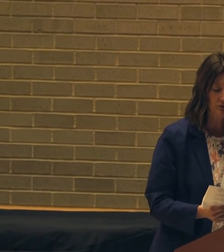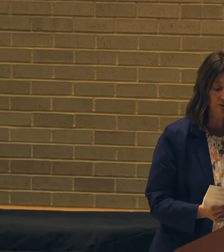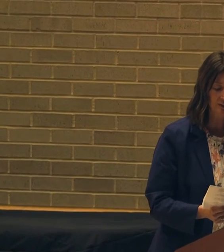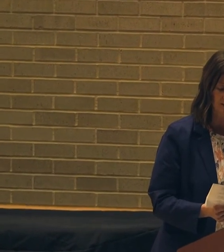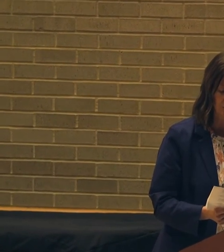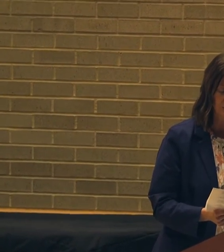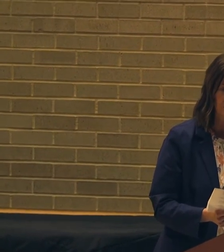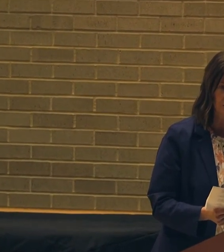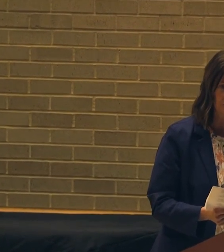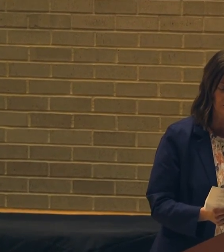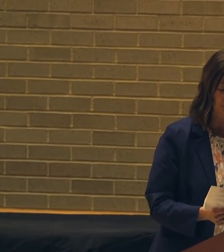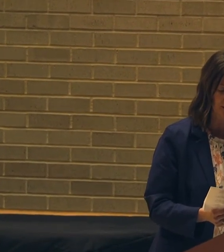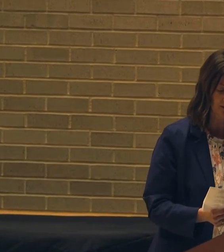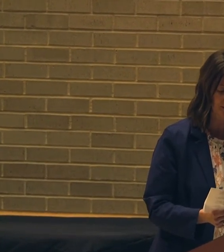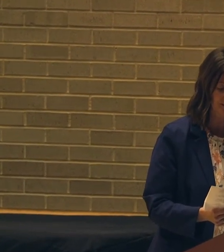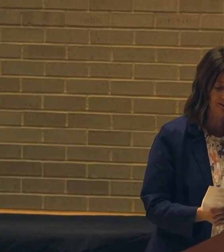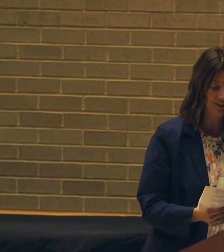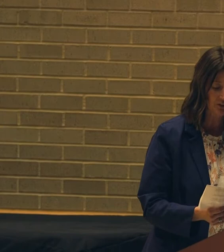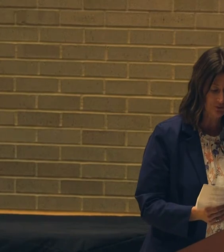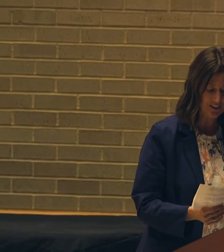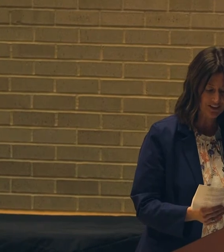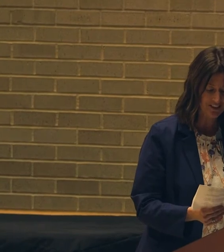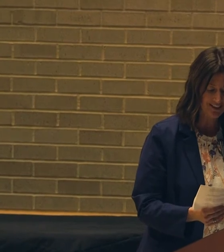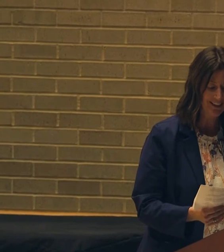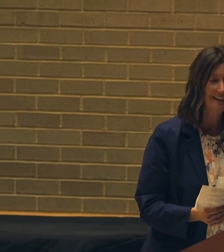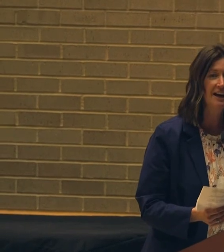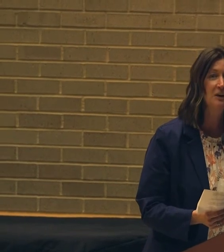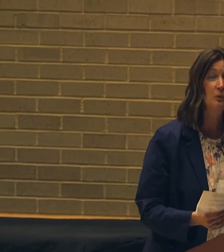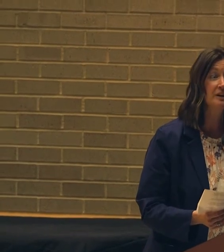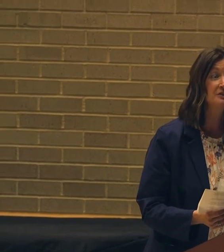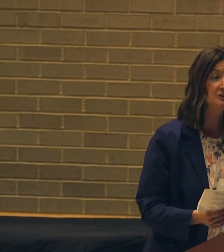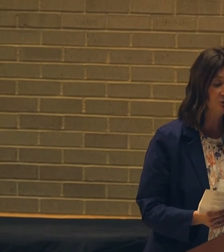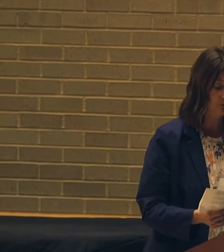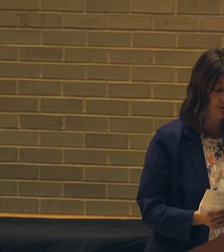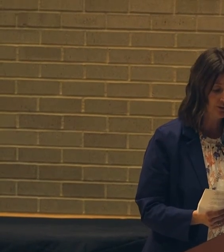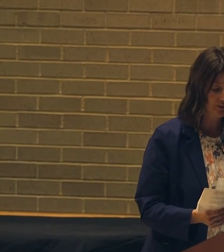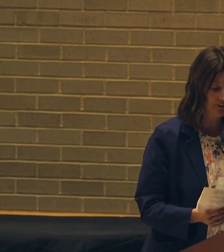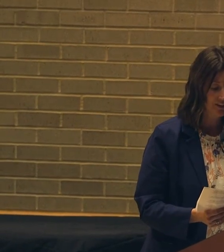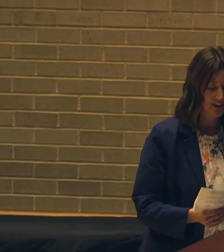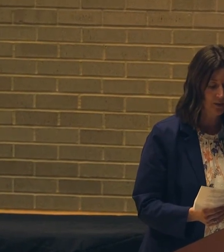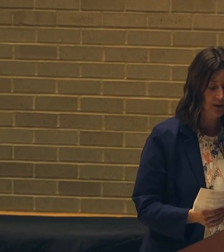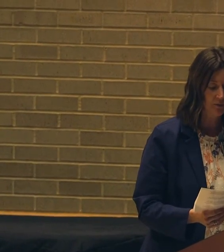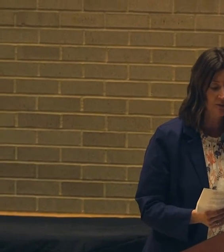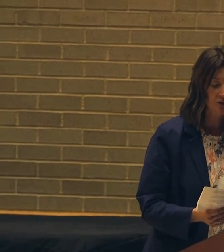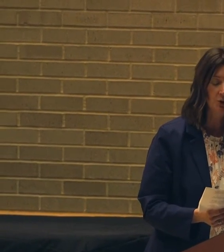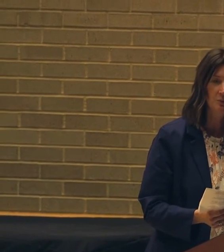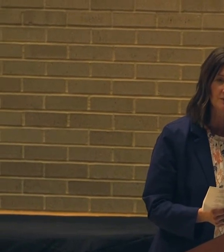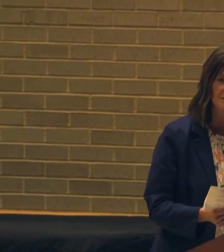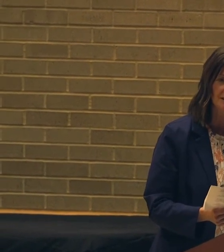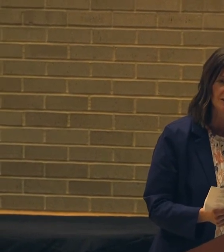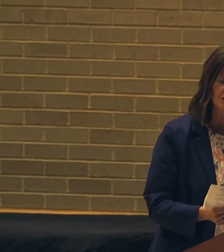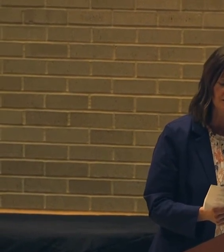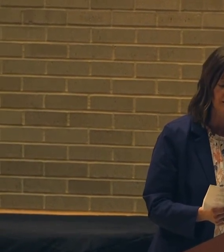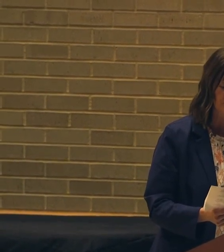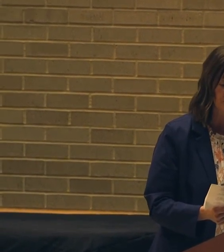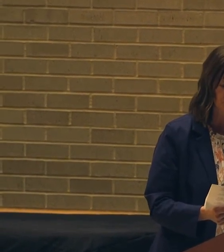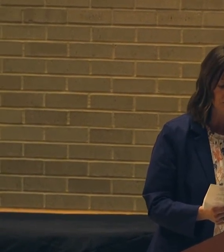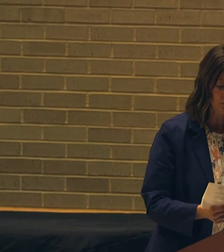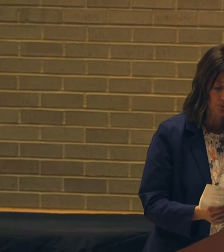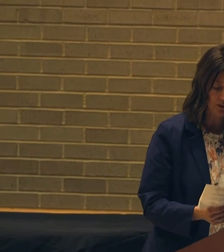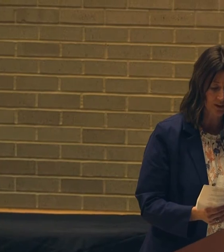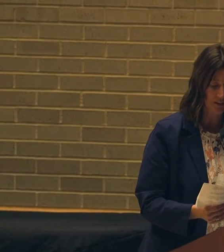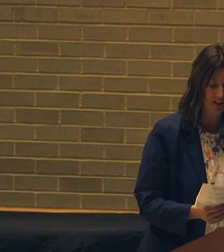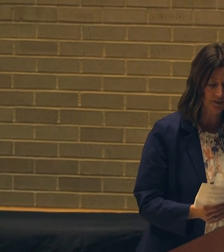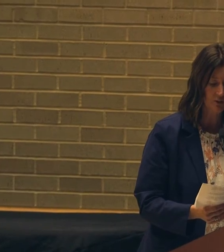Director for the Cynthia Woods-Mitchell Center for the Arts, and we are so thrilled about this co-presentation of